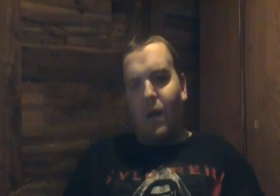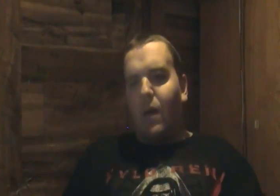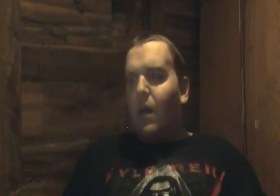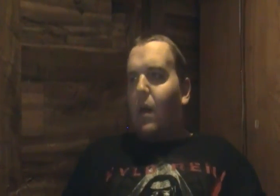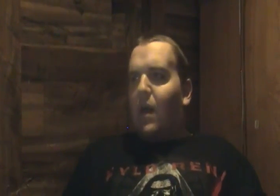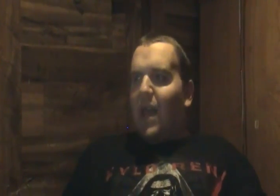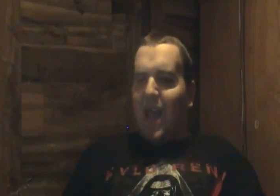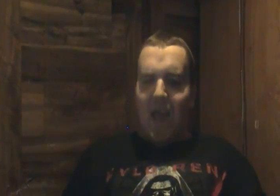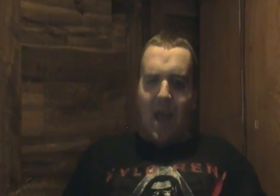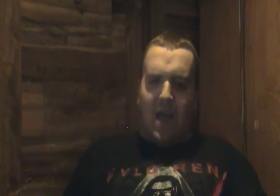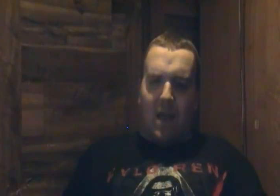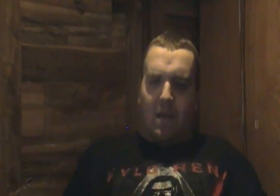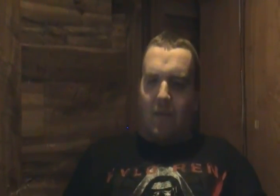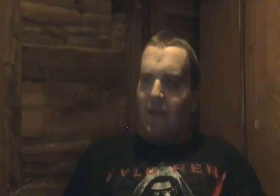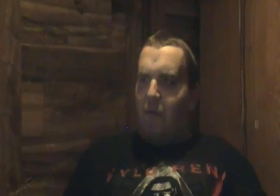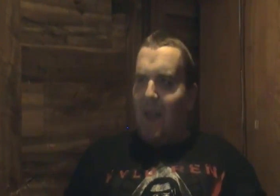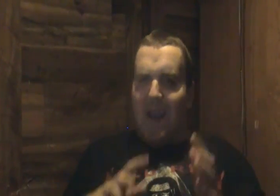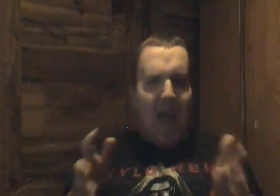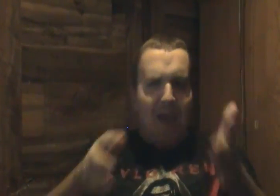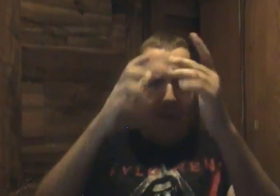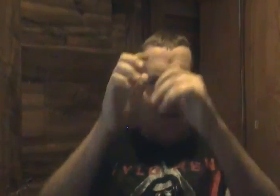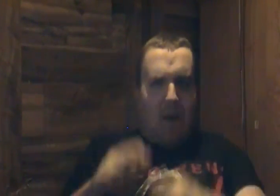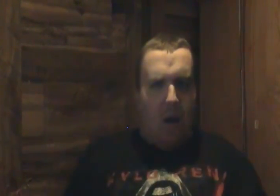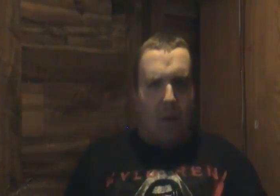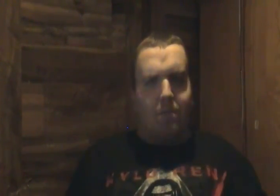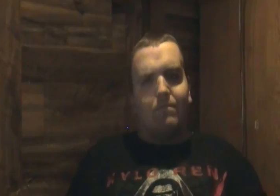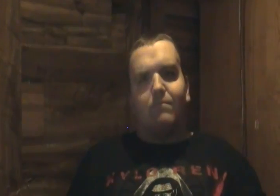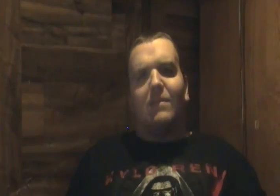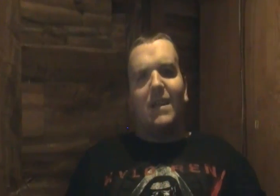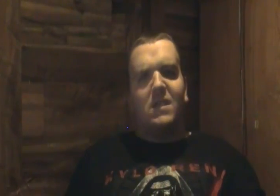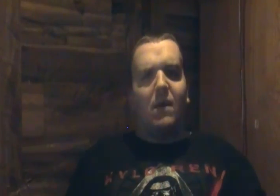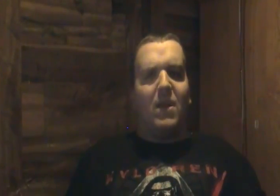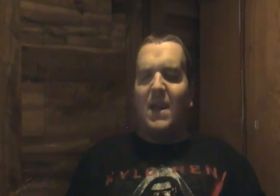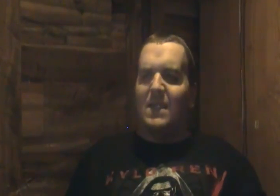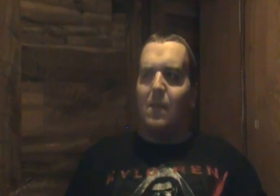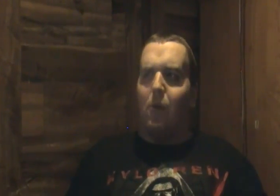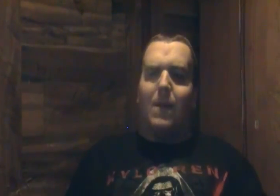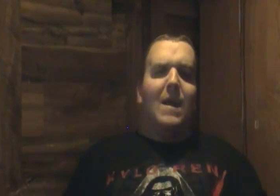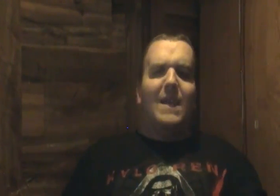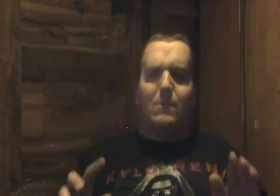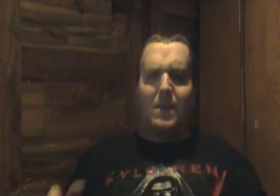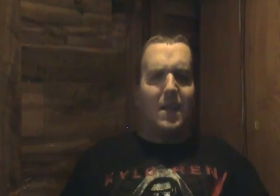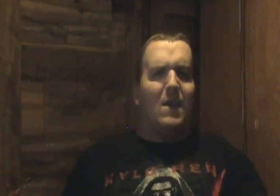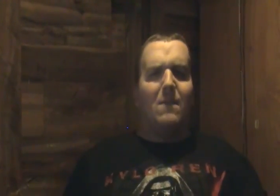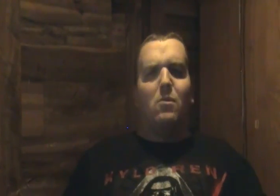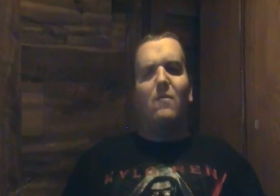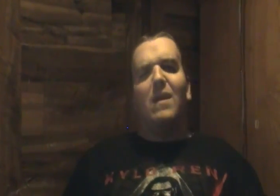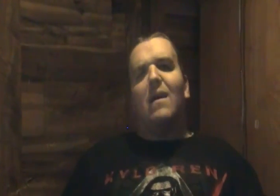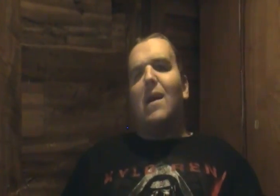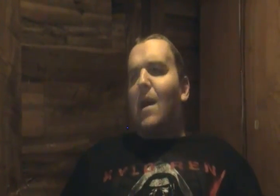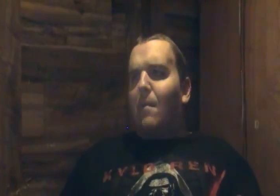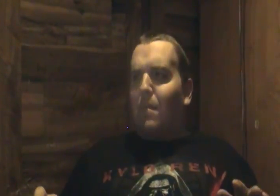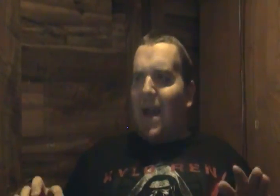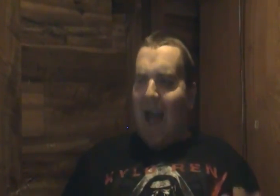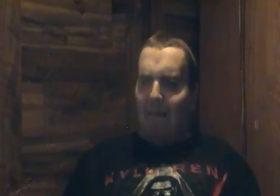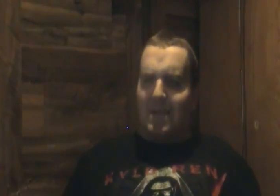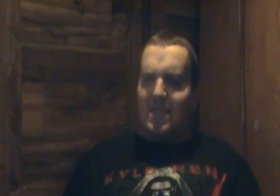and so there you have it um legends of the hidden temple this was a good movie but i would